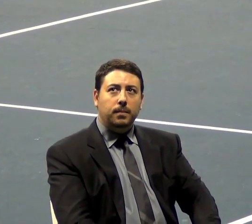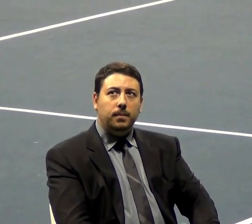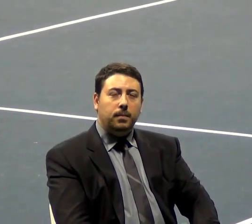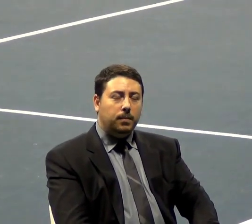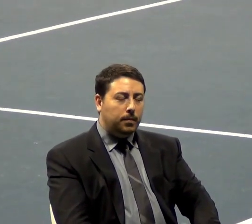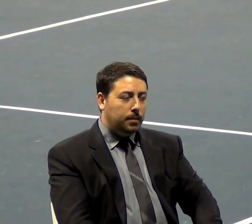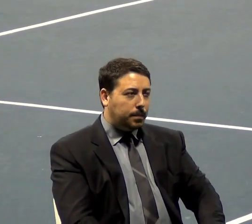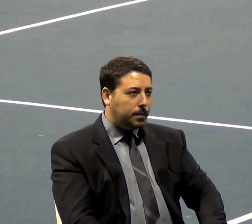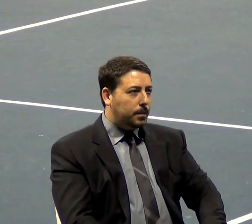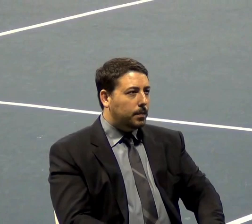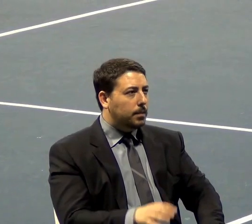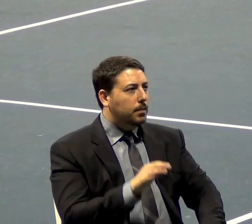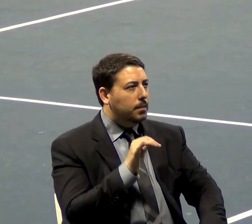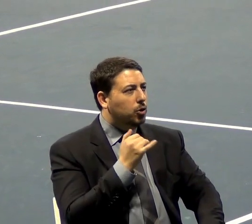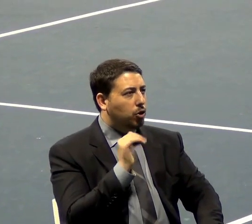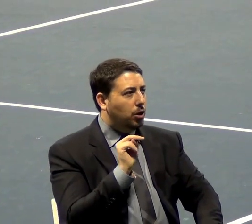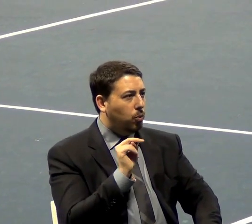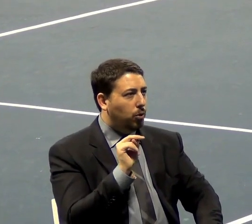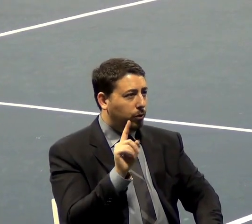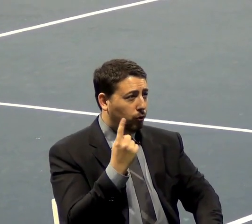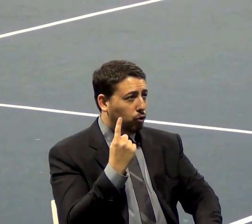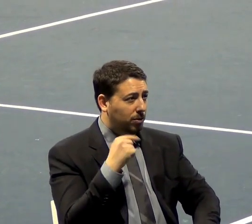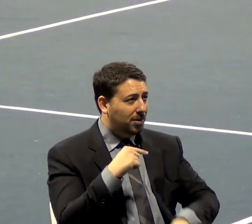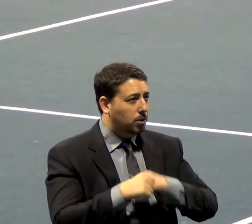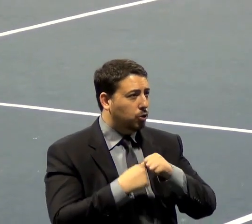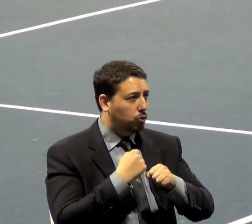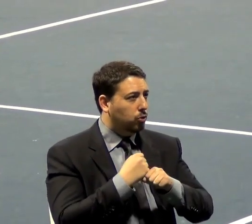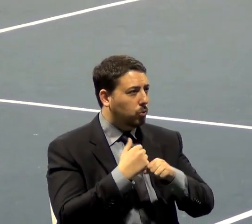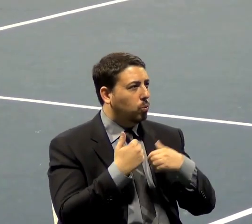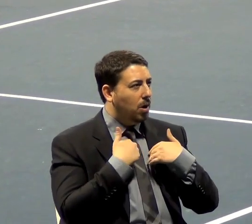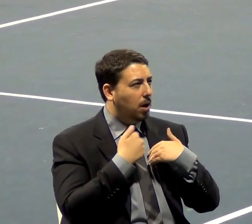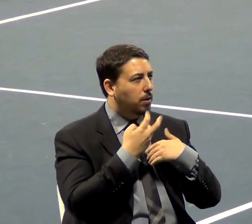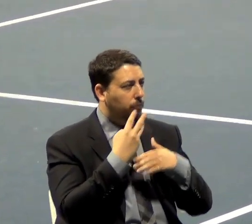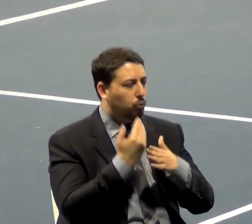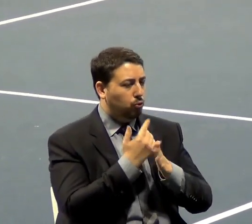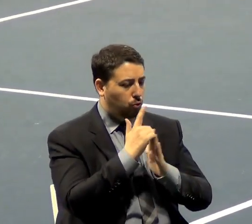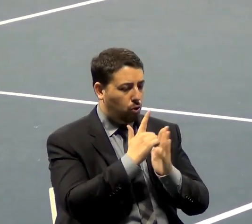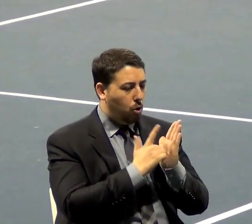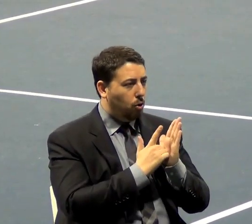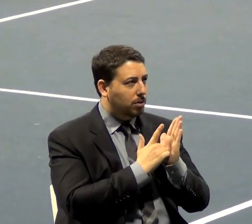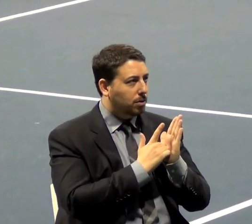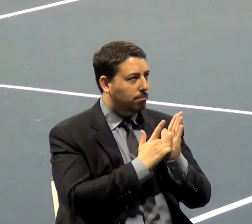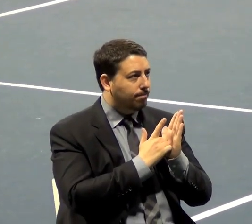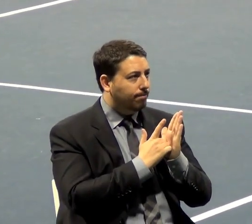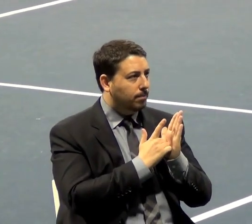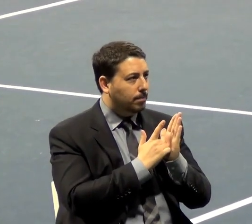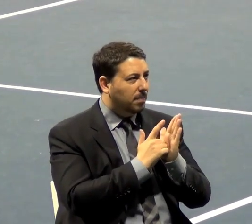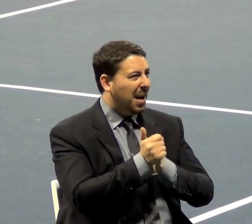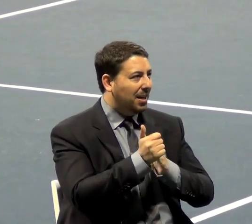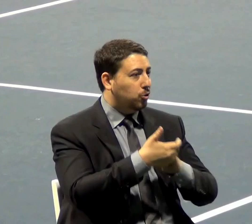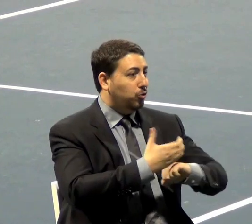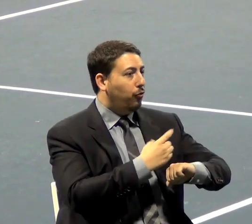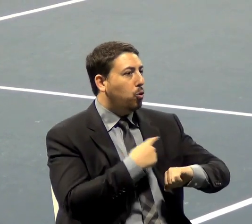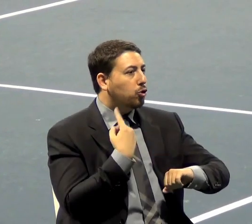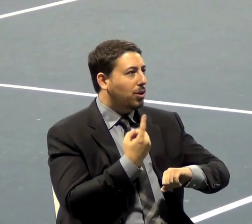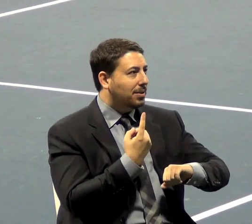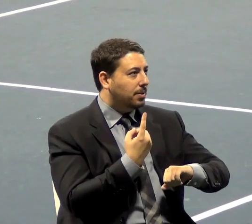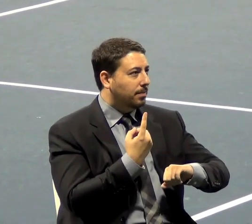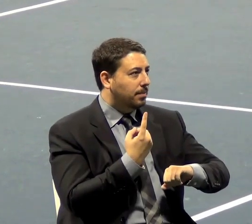In January, January 1st this year, we had a few new laws passed on us. Probably, these are across the whole